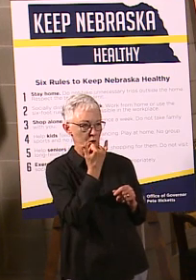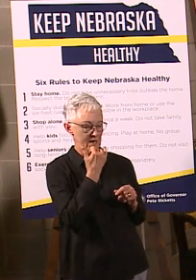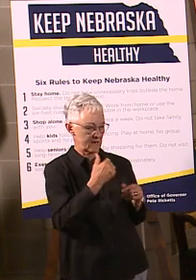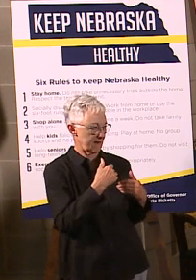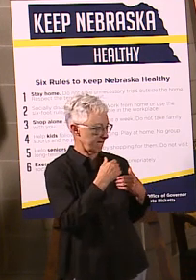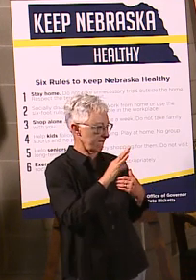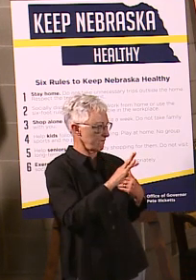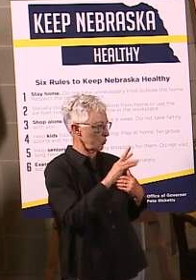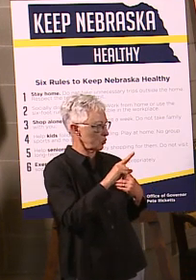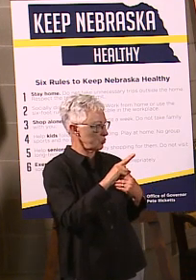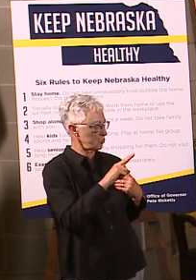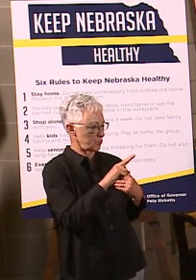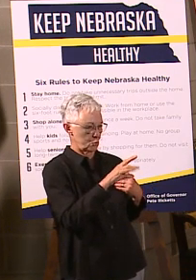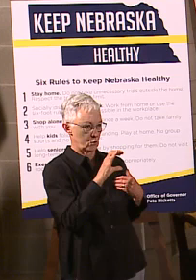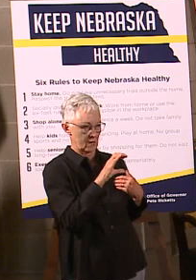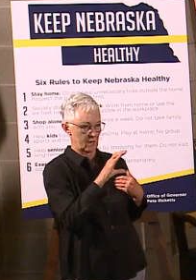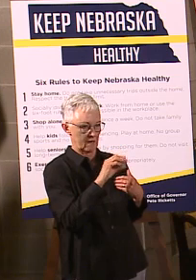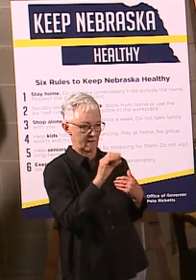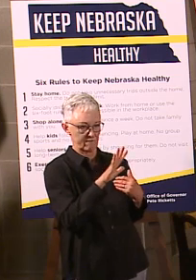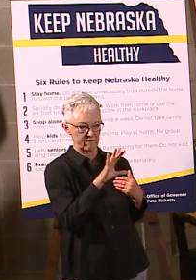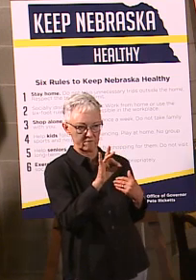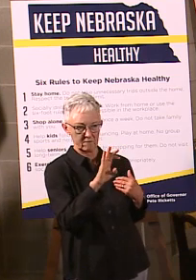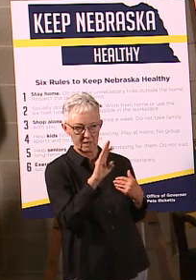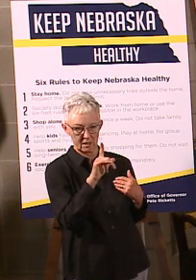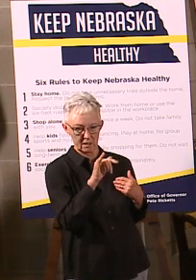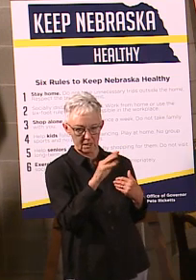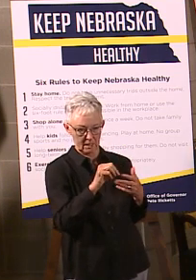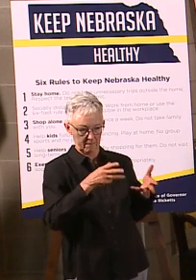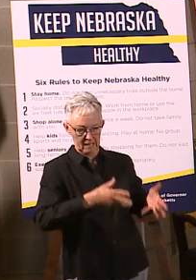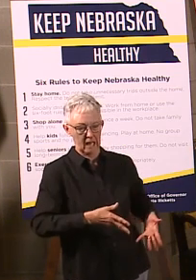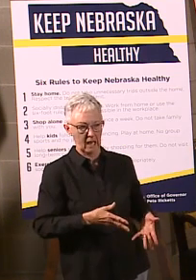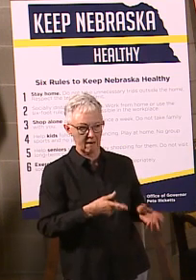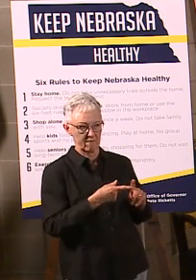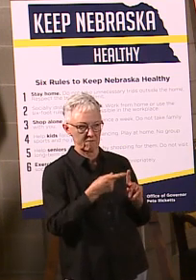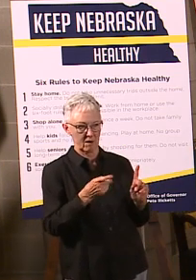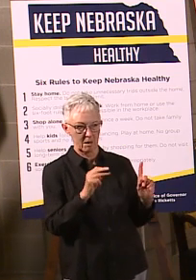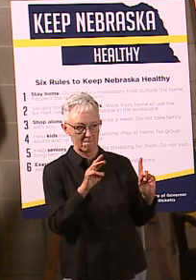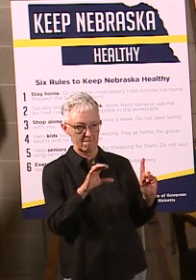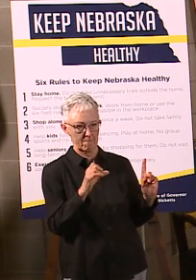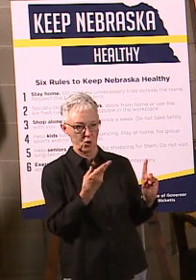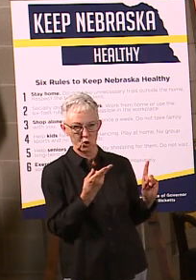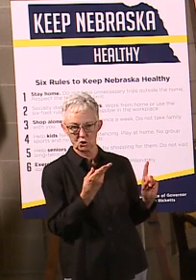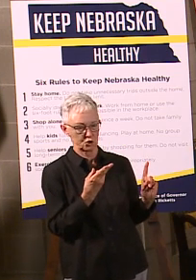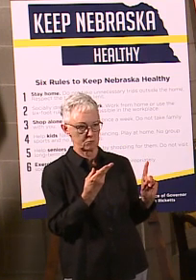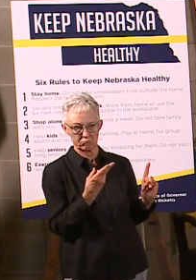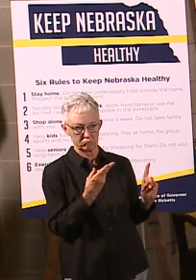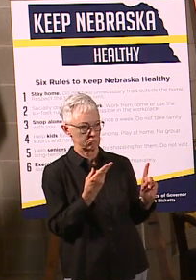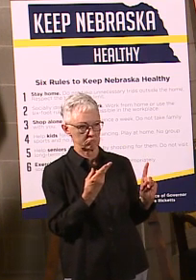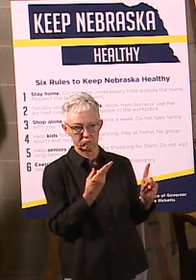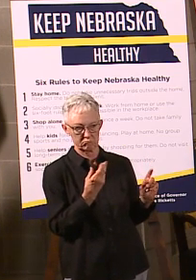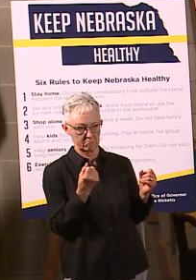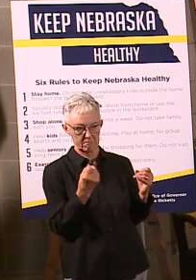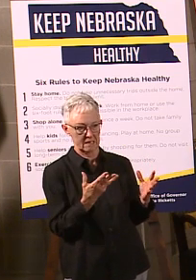,258 claims that are left from the March group. A lot of those are